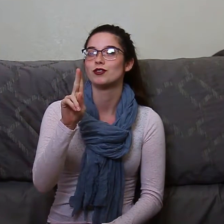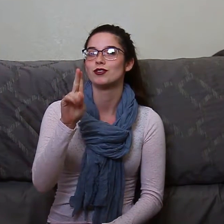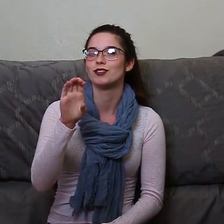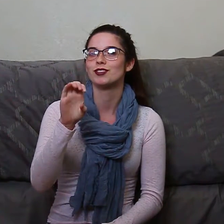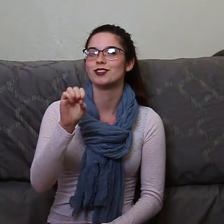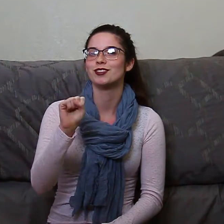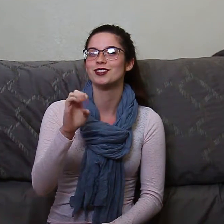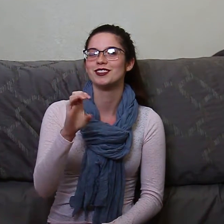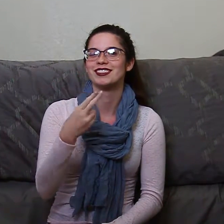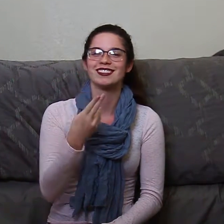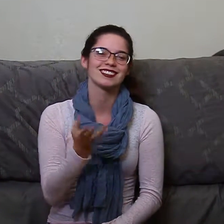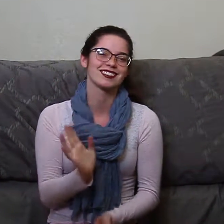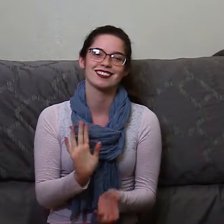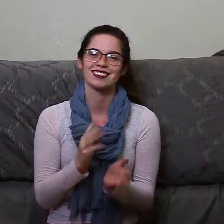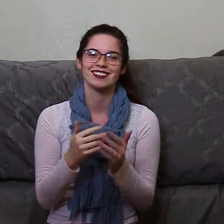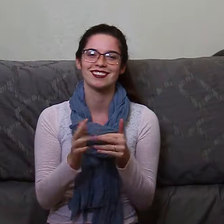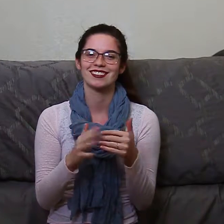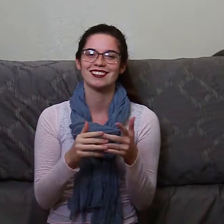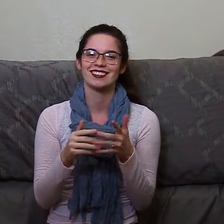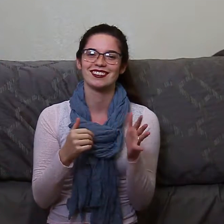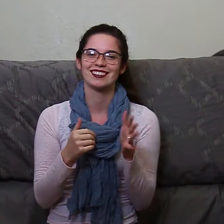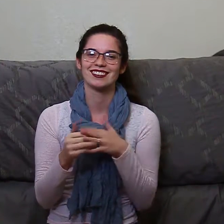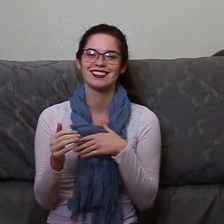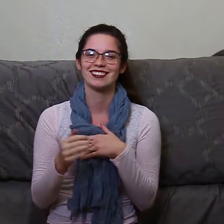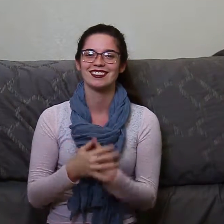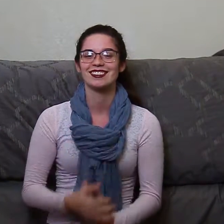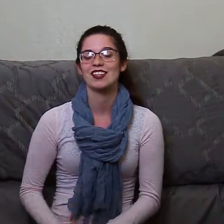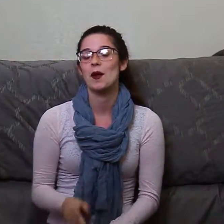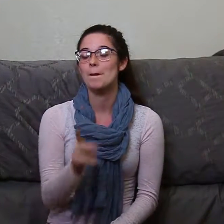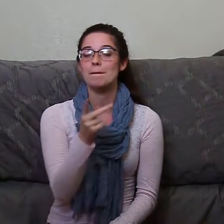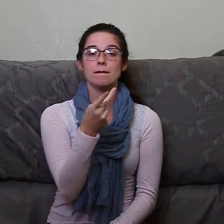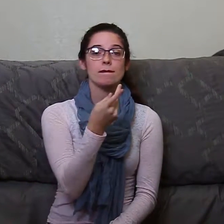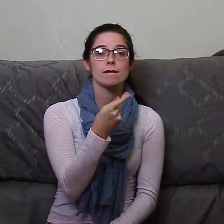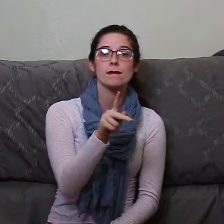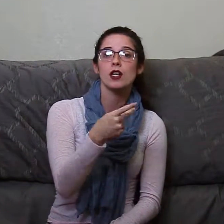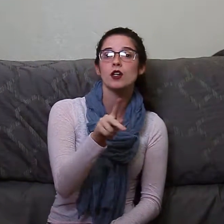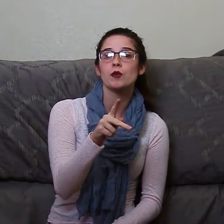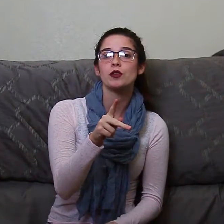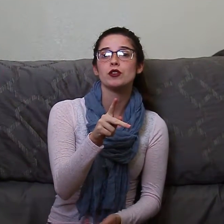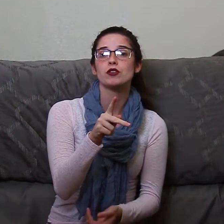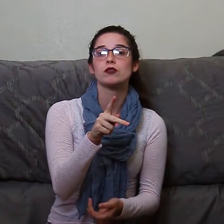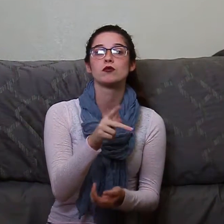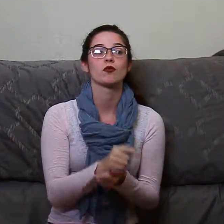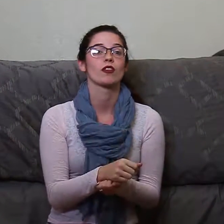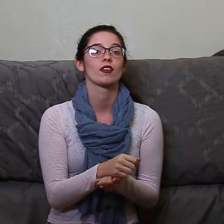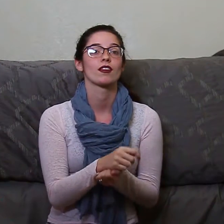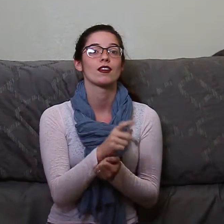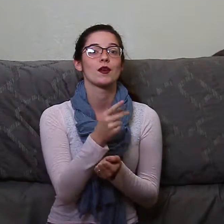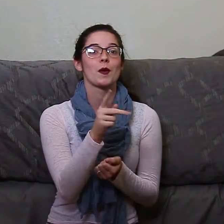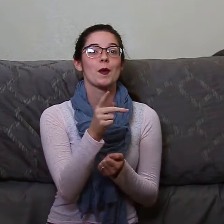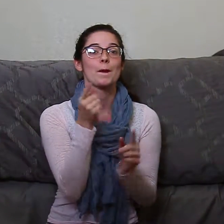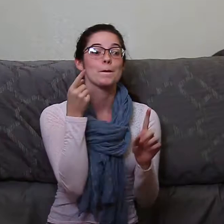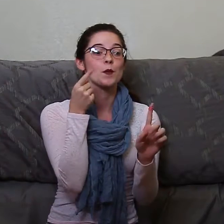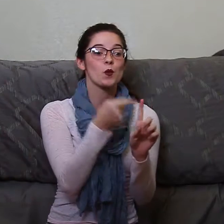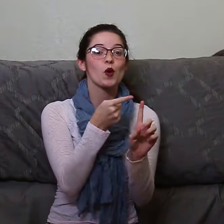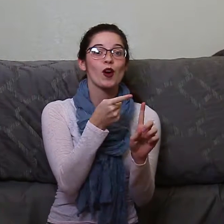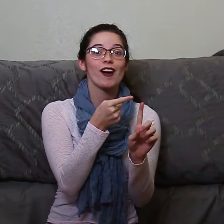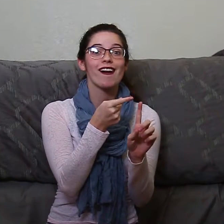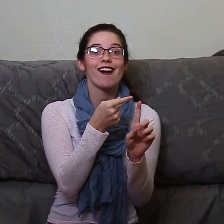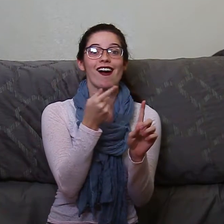about five years to come around again. Most trends are cyclical. The question is about timing. About